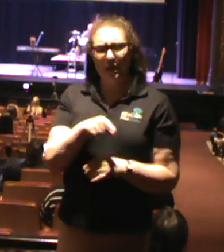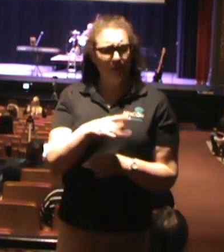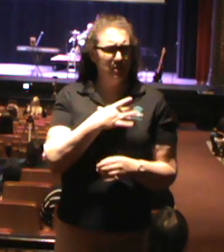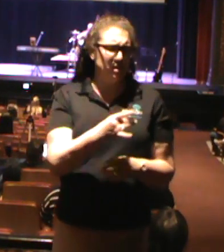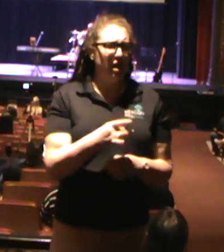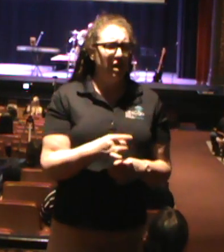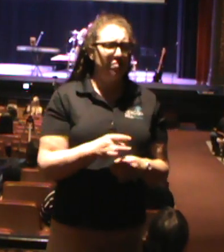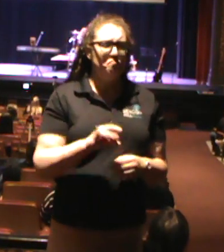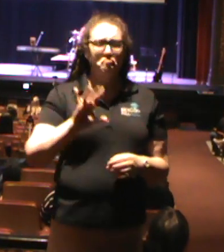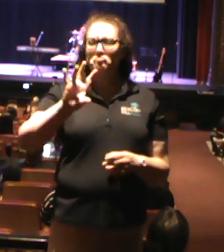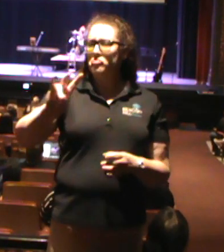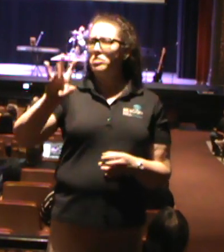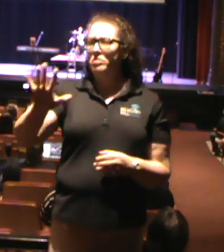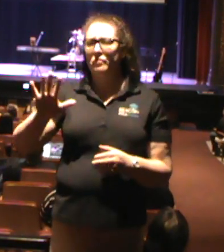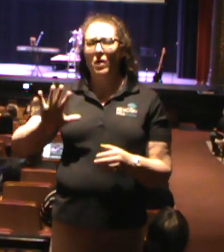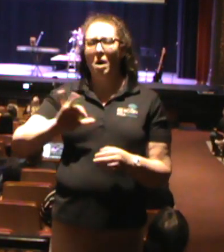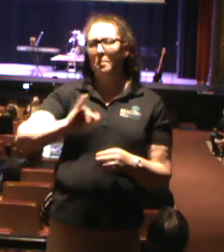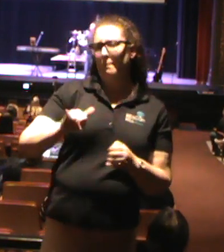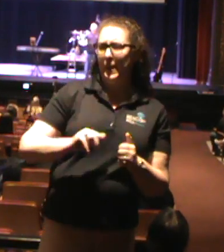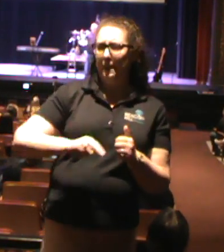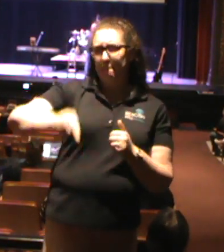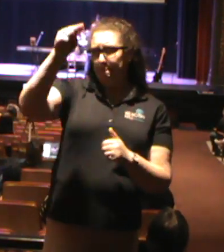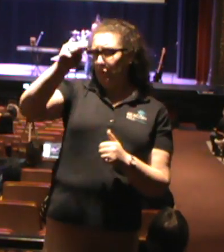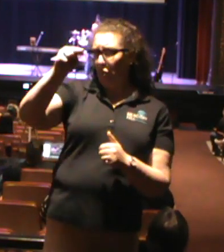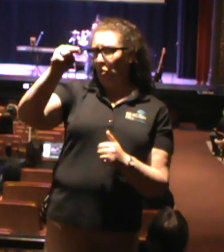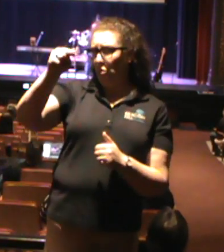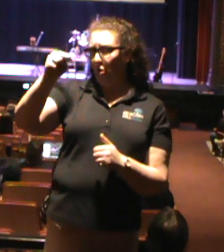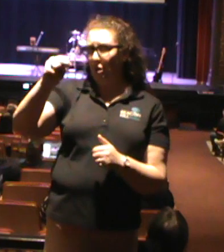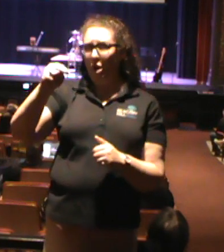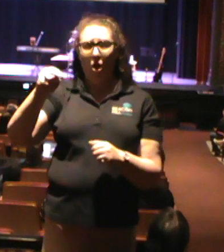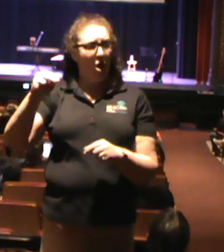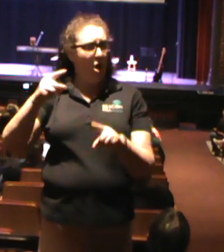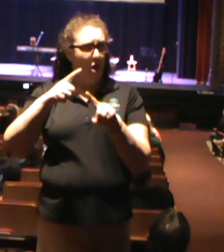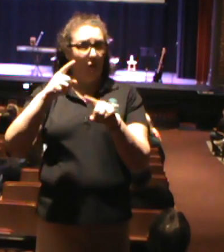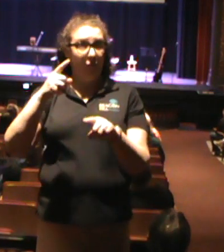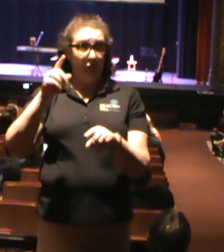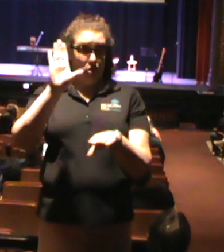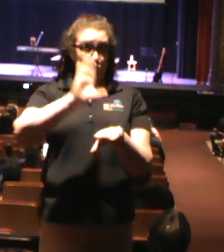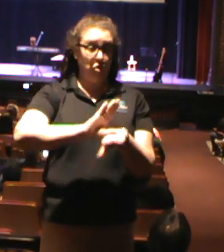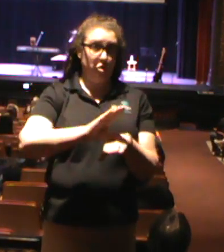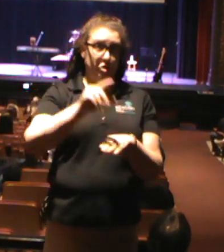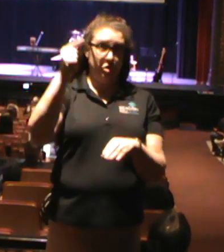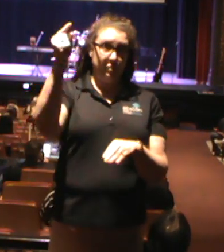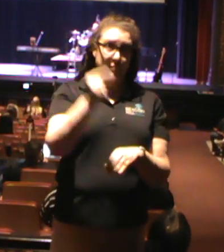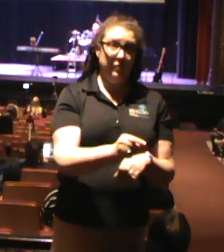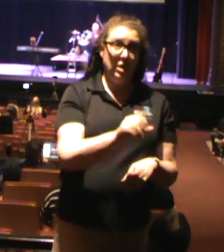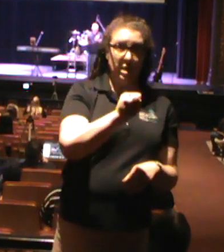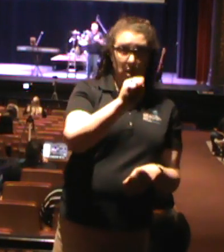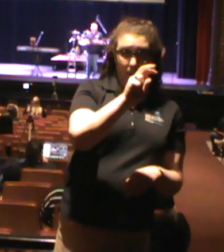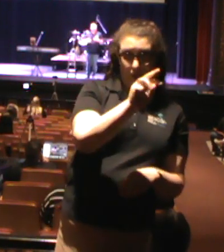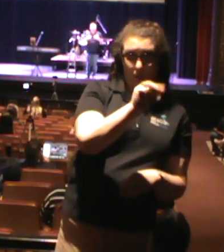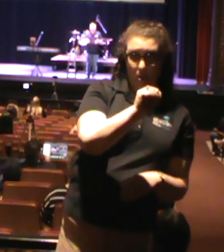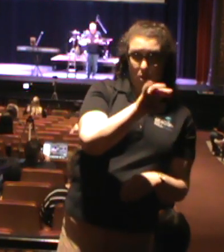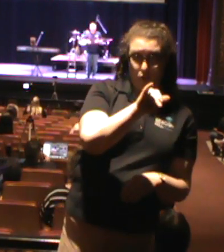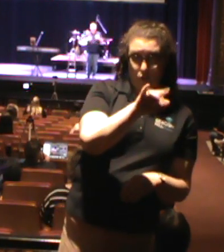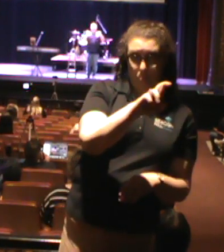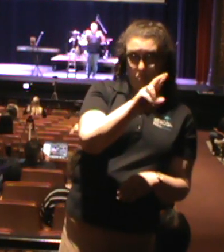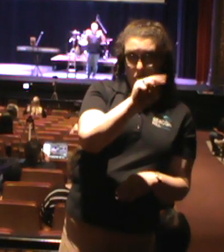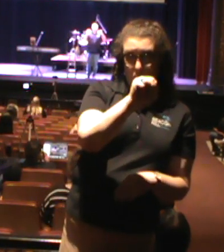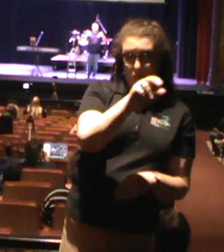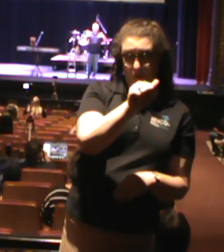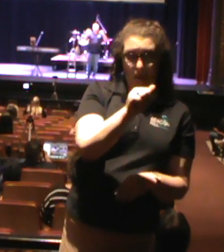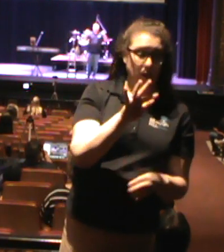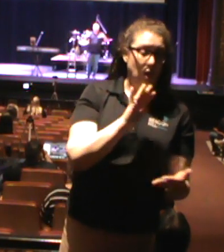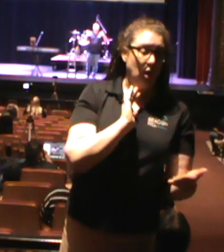It was known as the greatest city of Asia Minor. It was a very knowledgeable city. The library alone